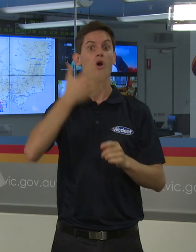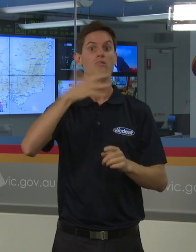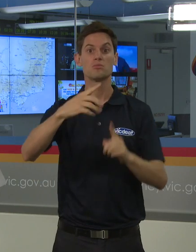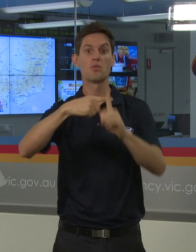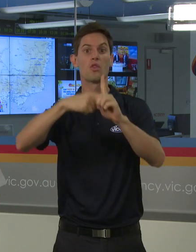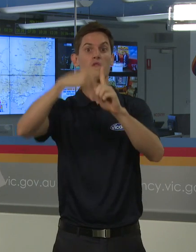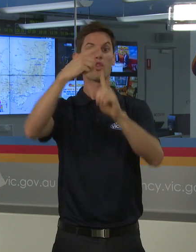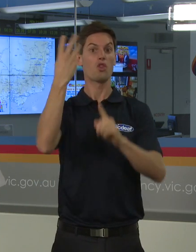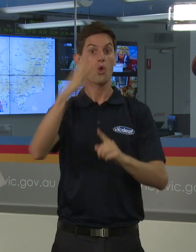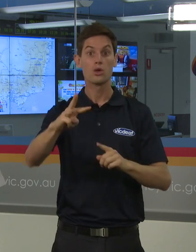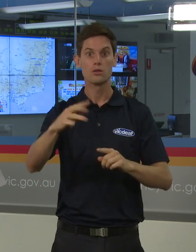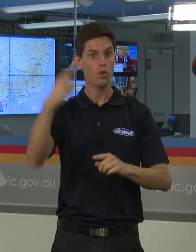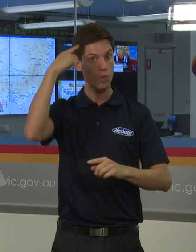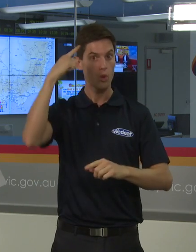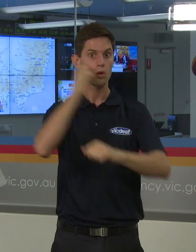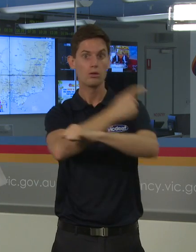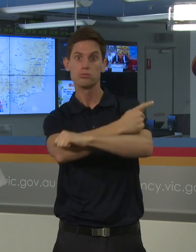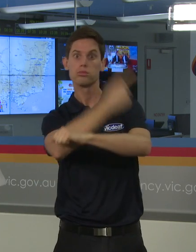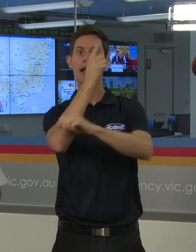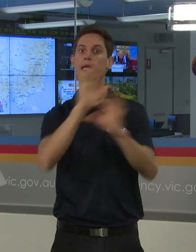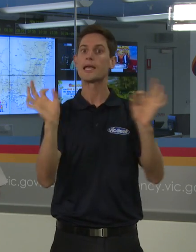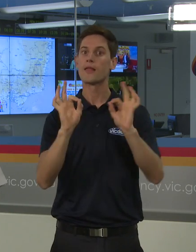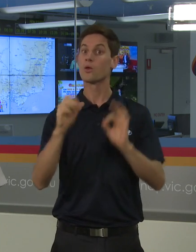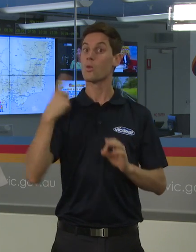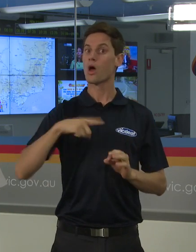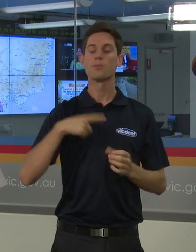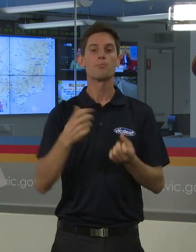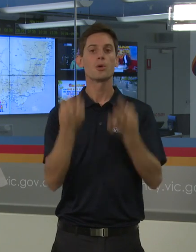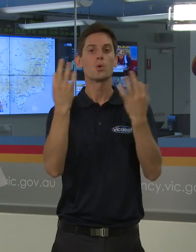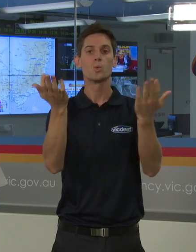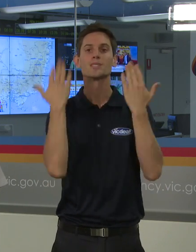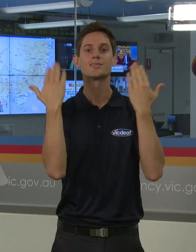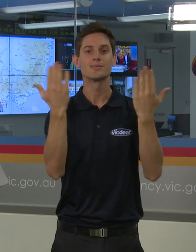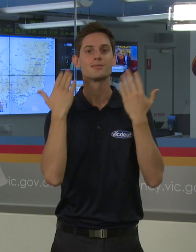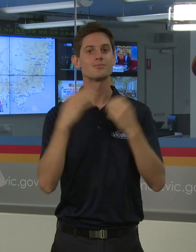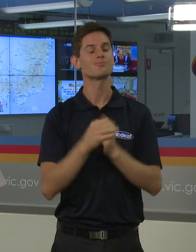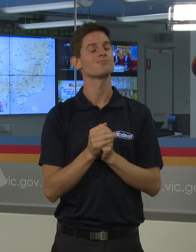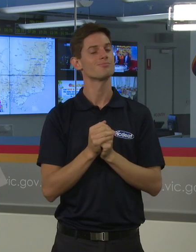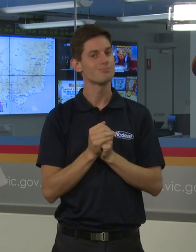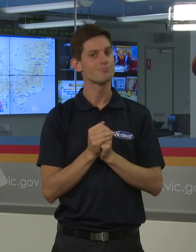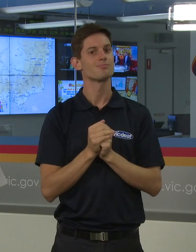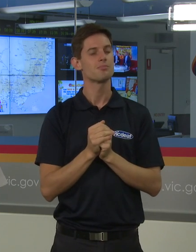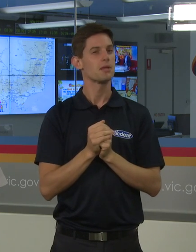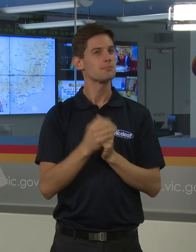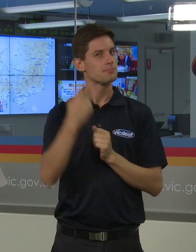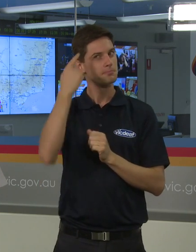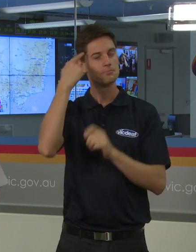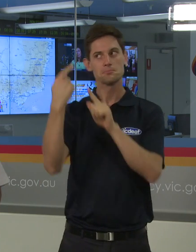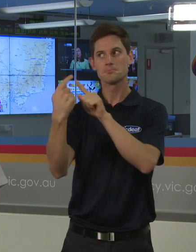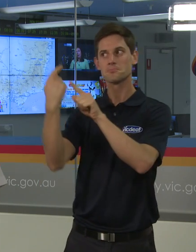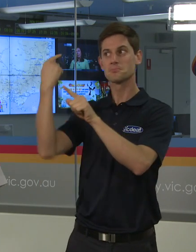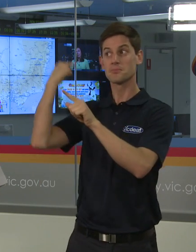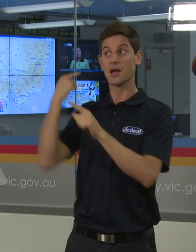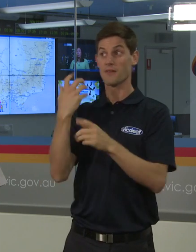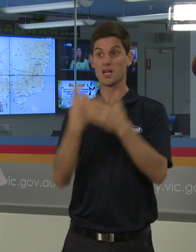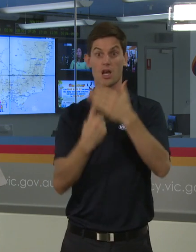The wind's just not there and the fact that it's humid. So that's the scenario we've got. But it's interesting to look back that we've had extreme